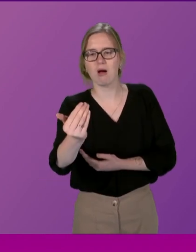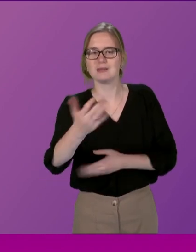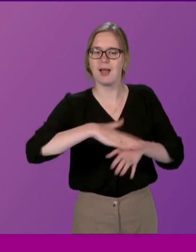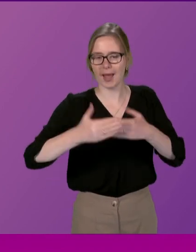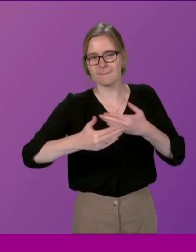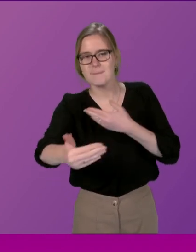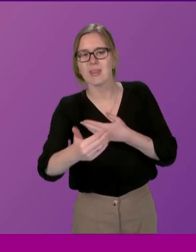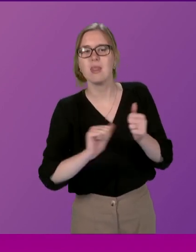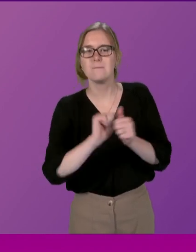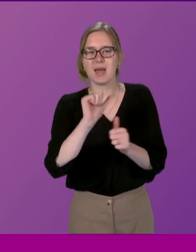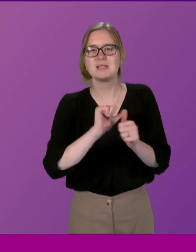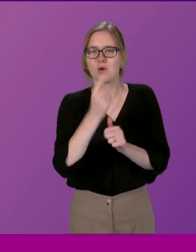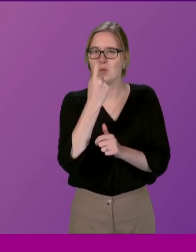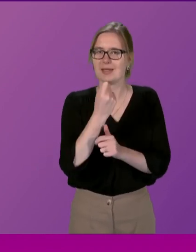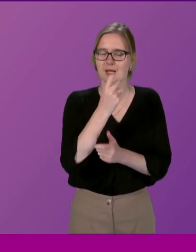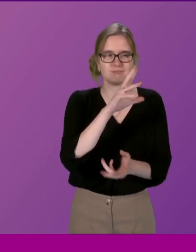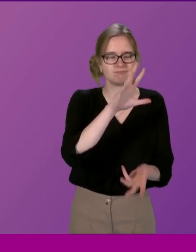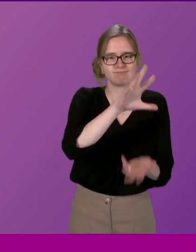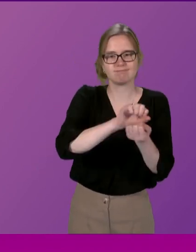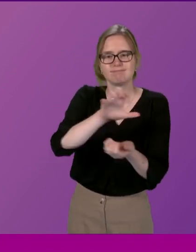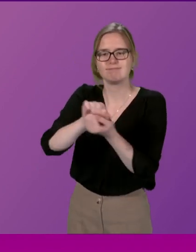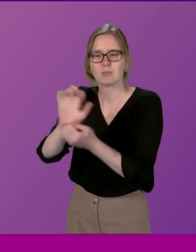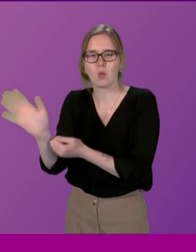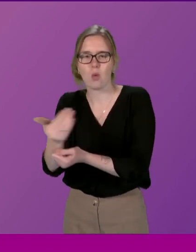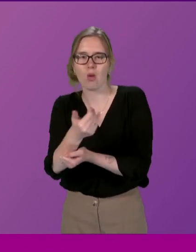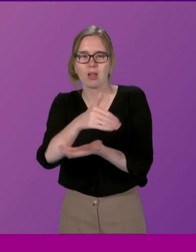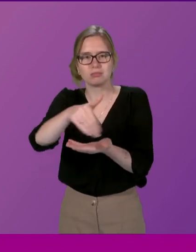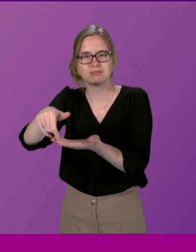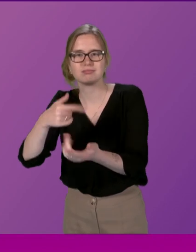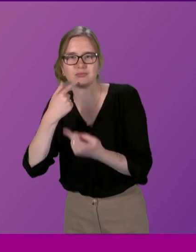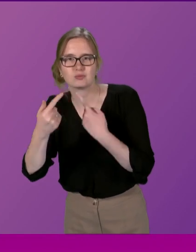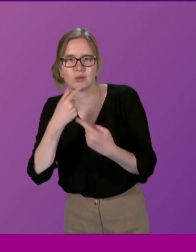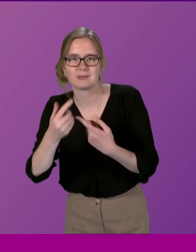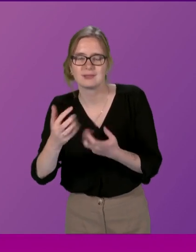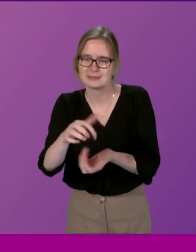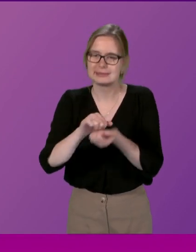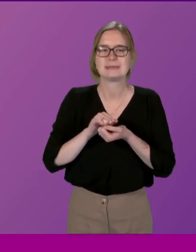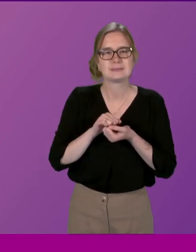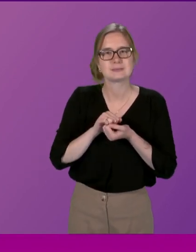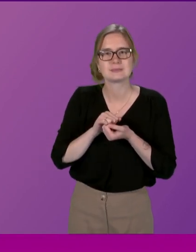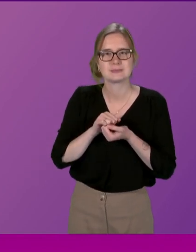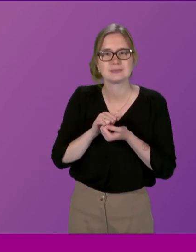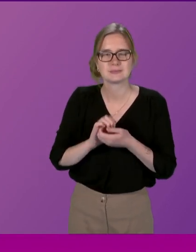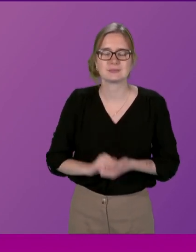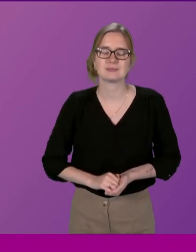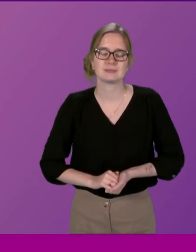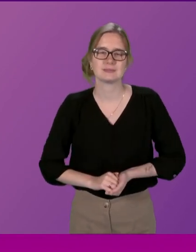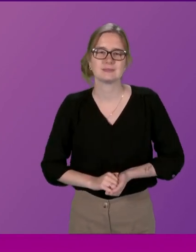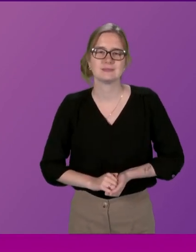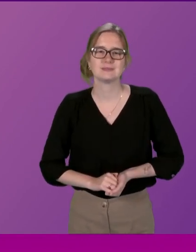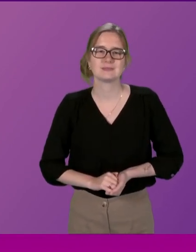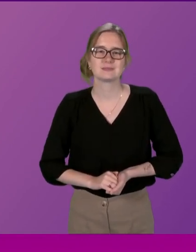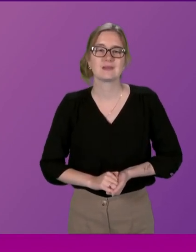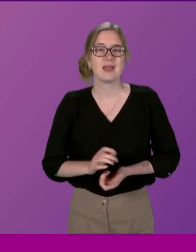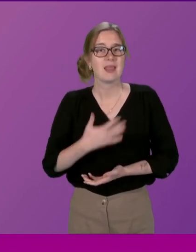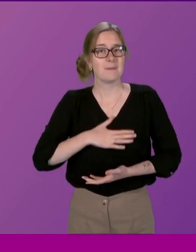the better way we can capture everybody's voices along the way and take them with us in that that requires